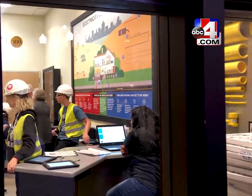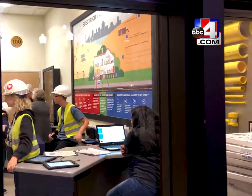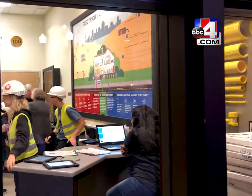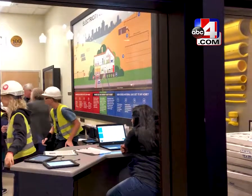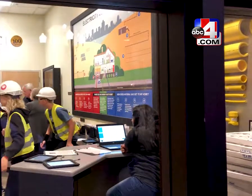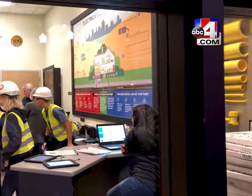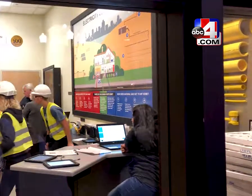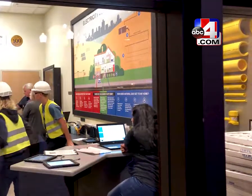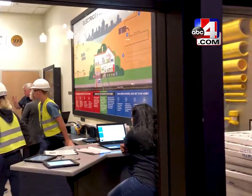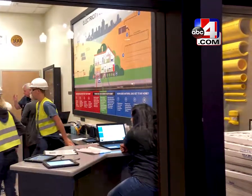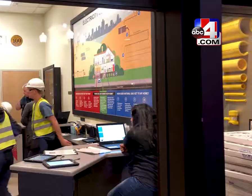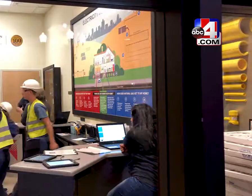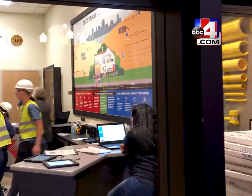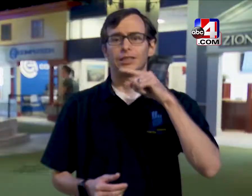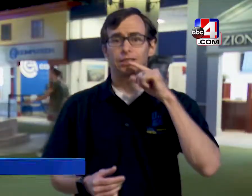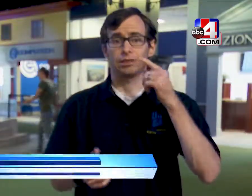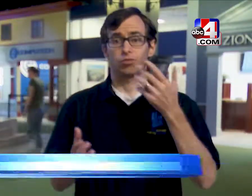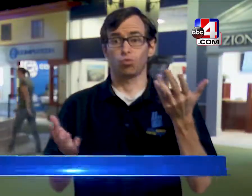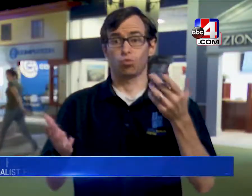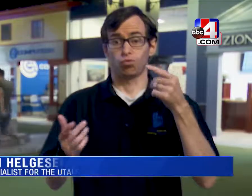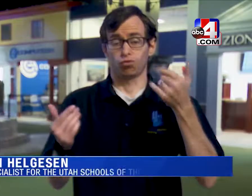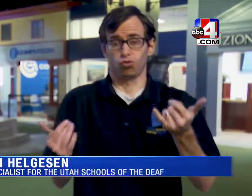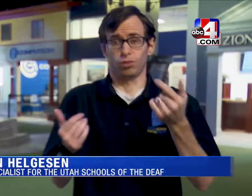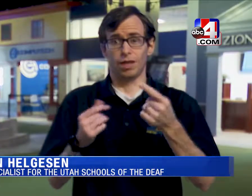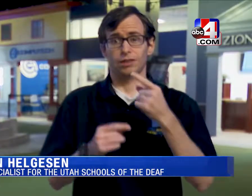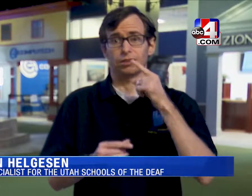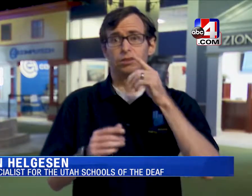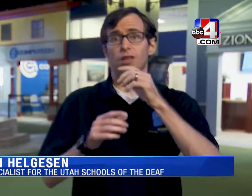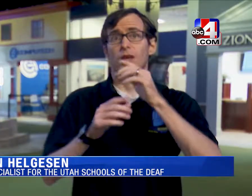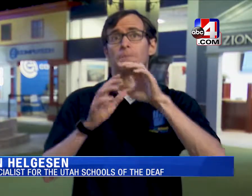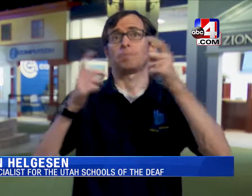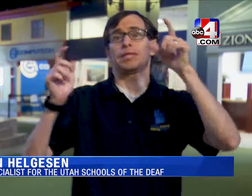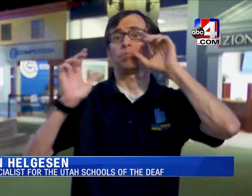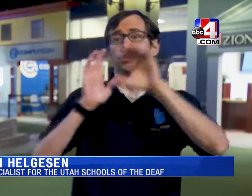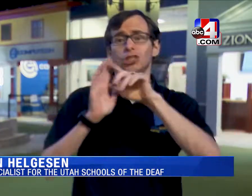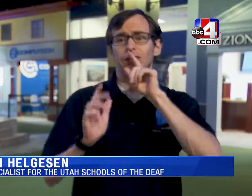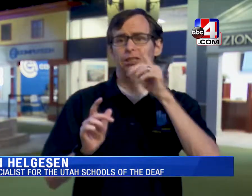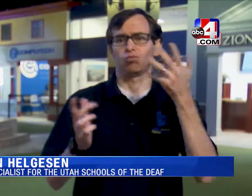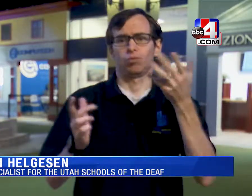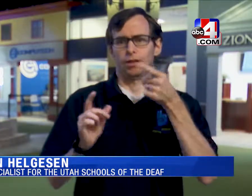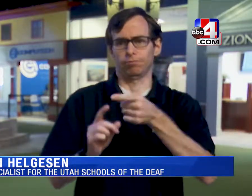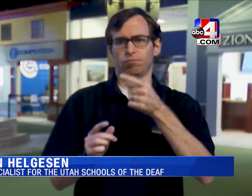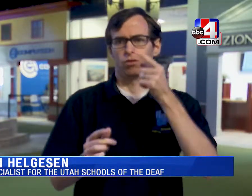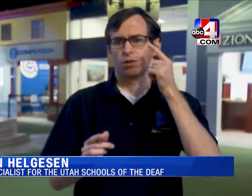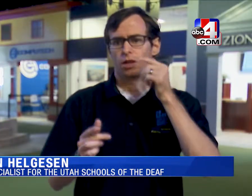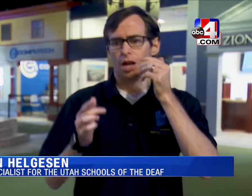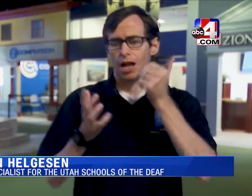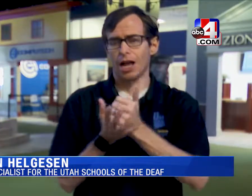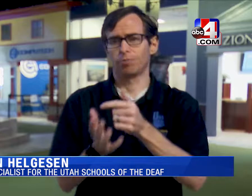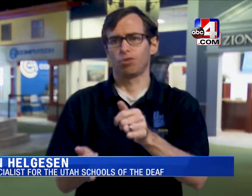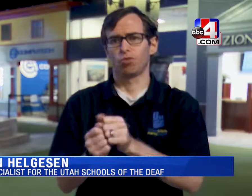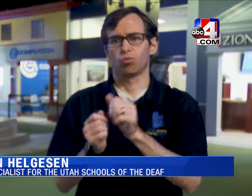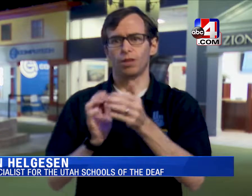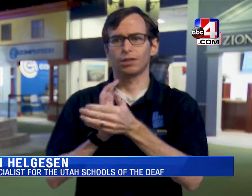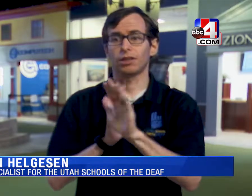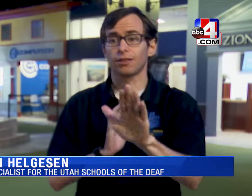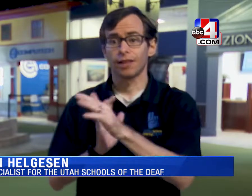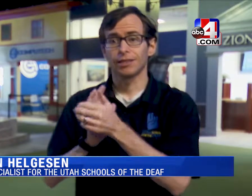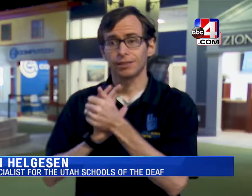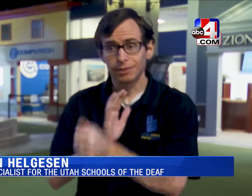about the students' future. Today's event, the big picture for it is to help the students develop their skills in regards